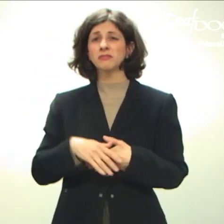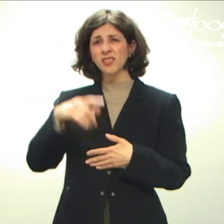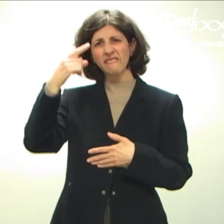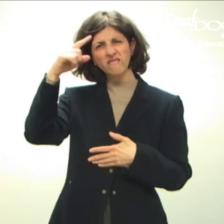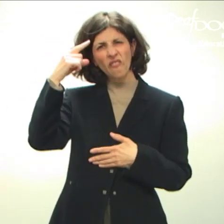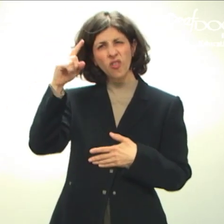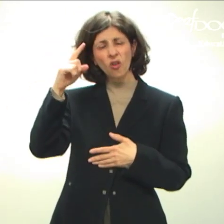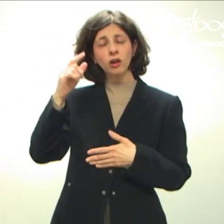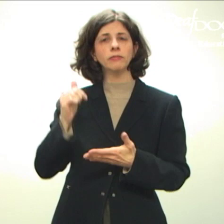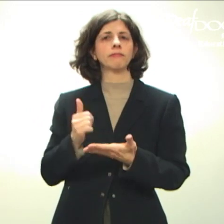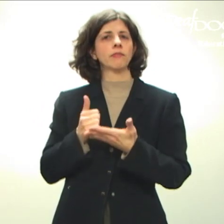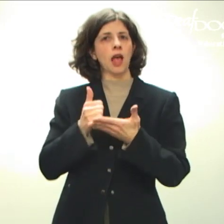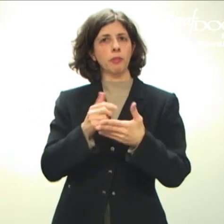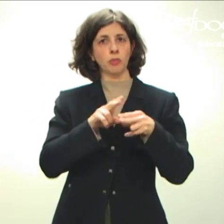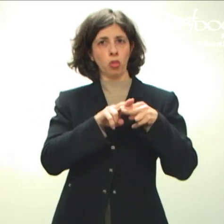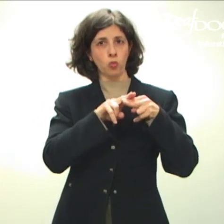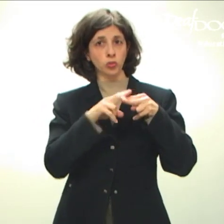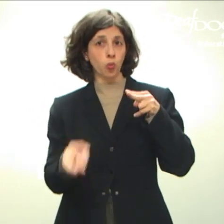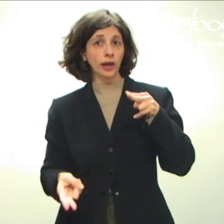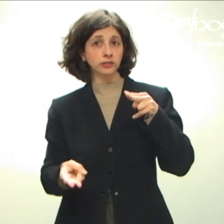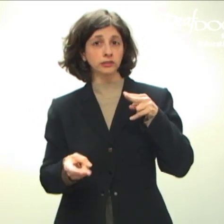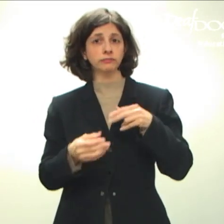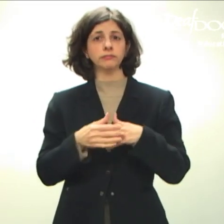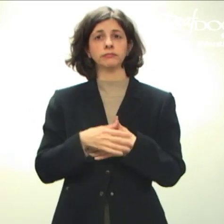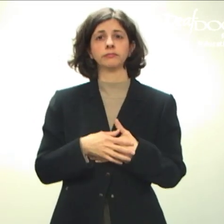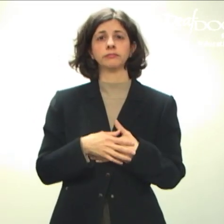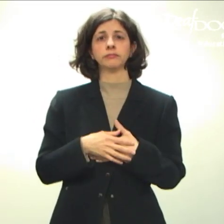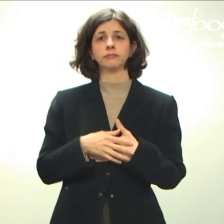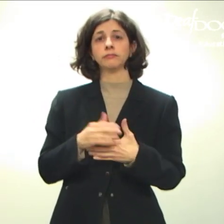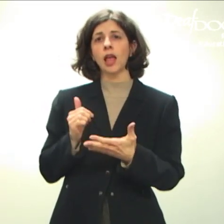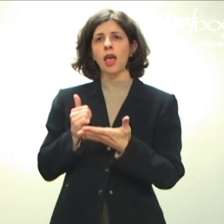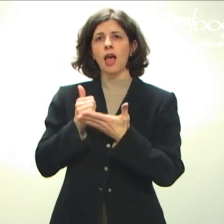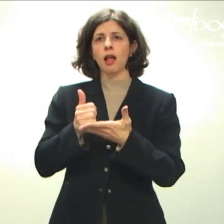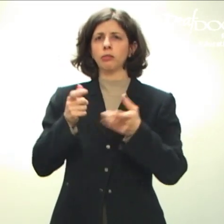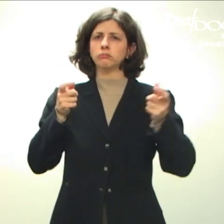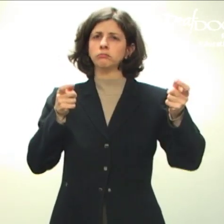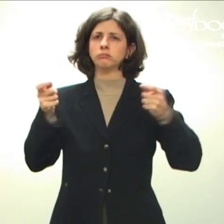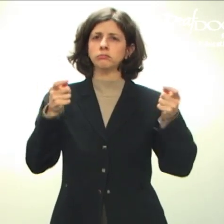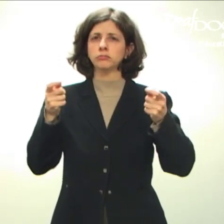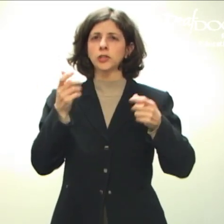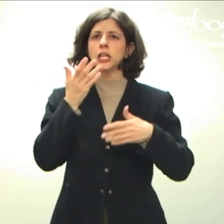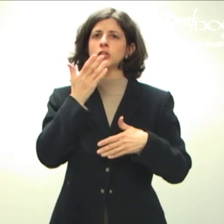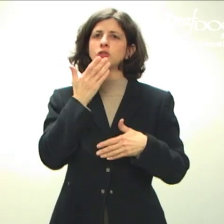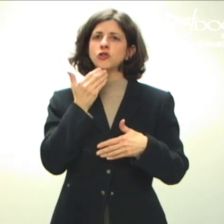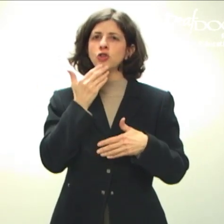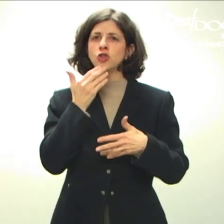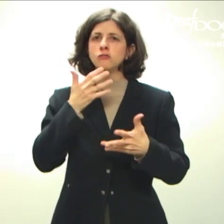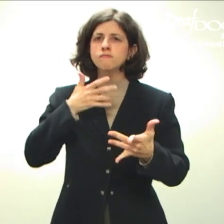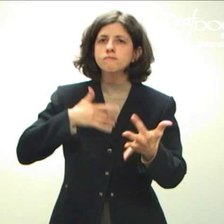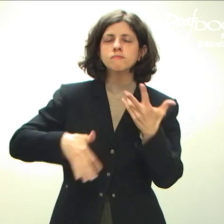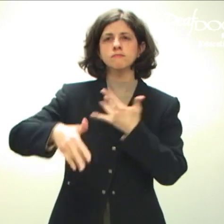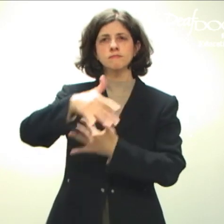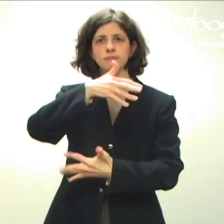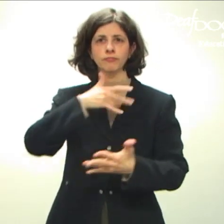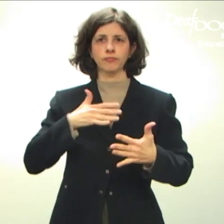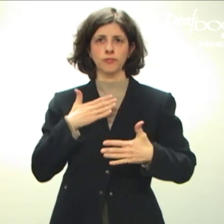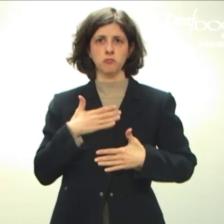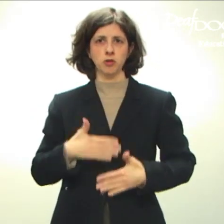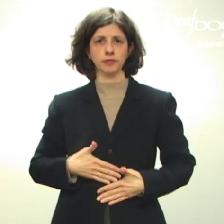This medicine helps you better control your weight, as well as controls the sugar circulating in your